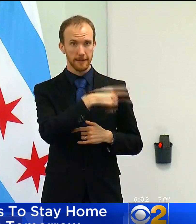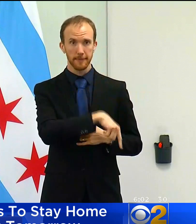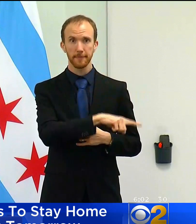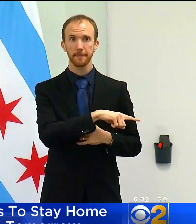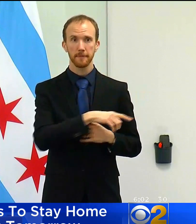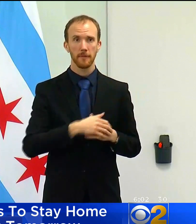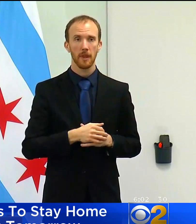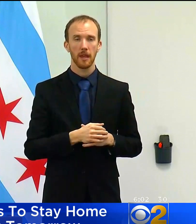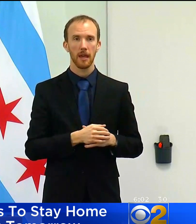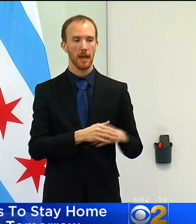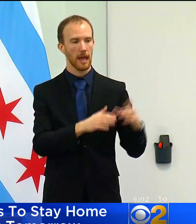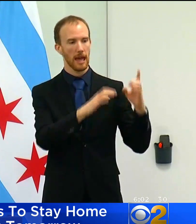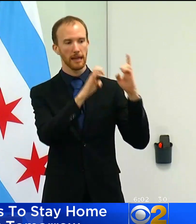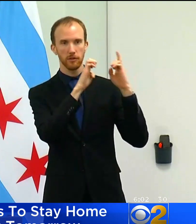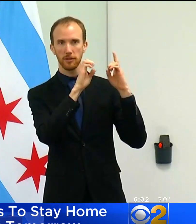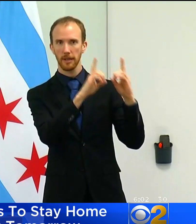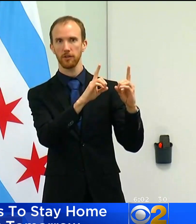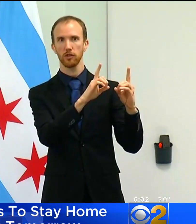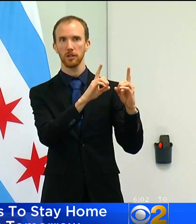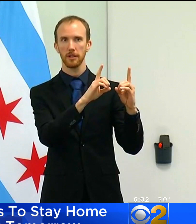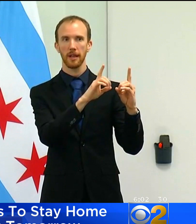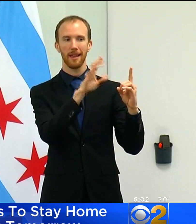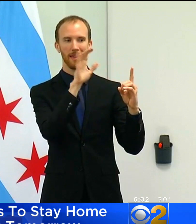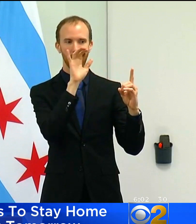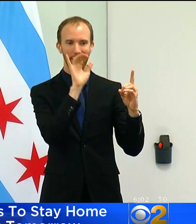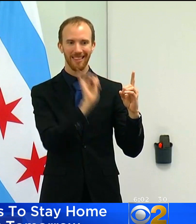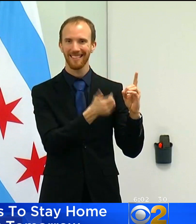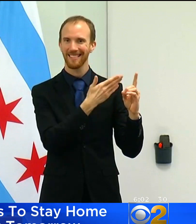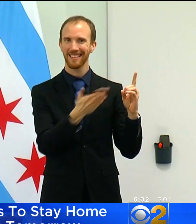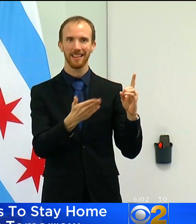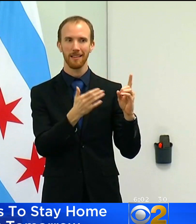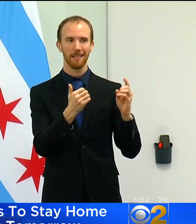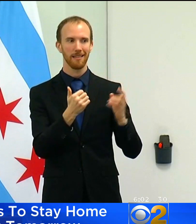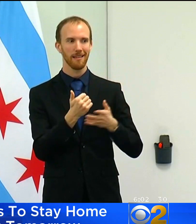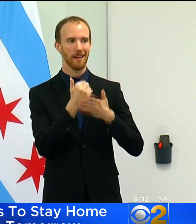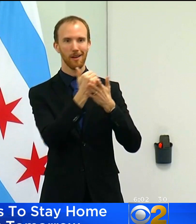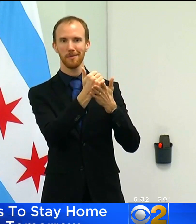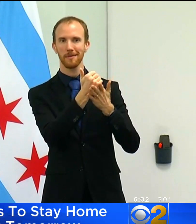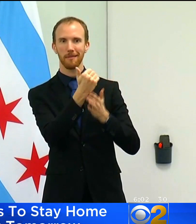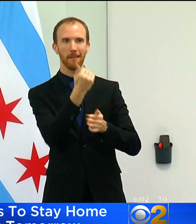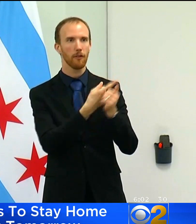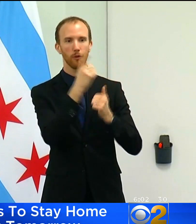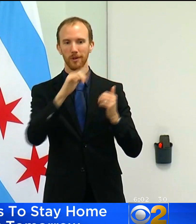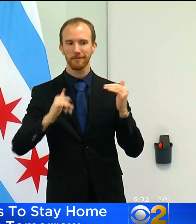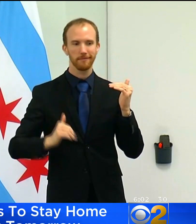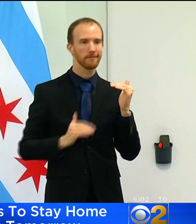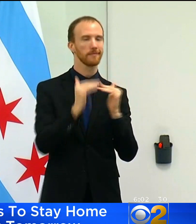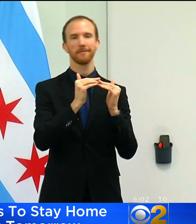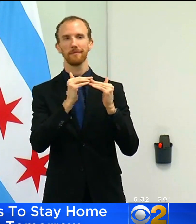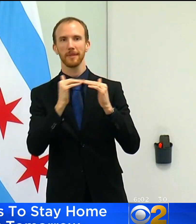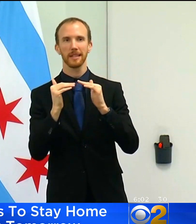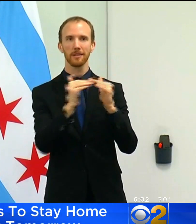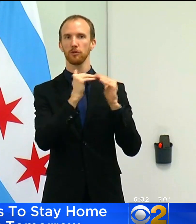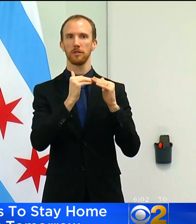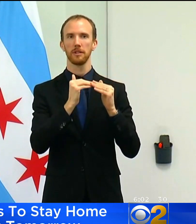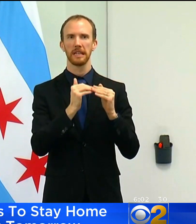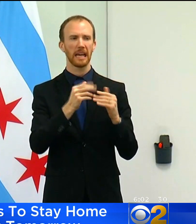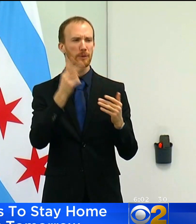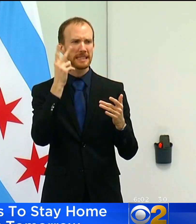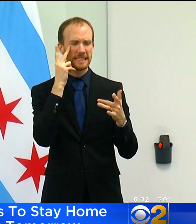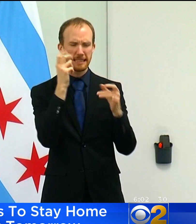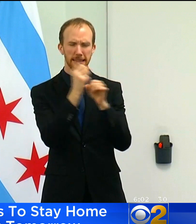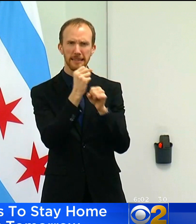Education absolutely is the great equalizer. And we see the data. Too many of our kids are falling